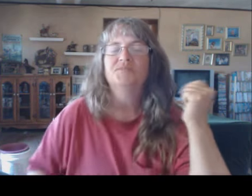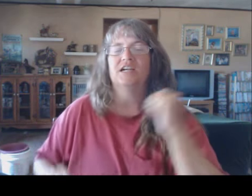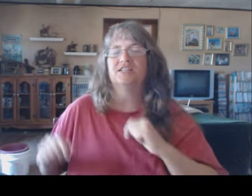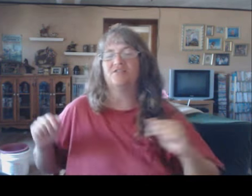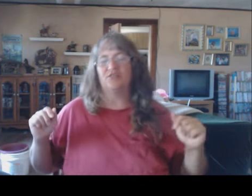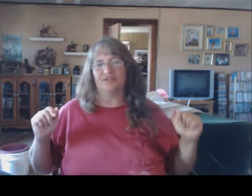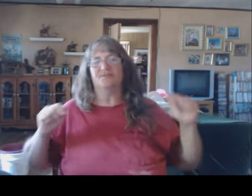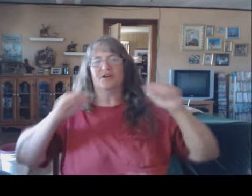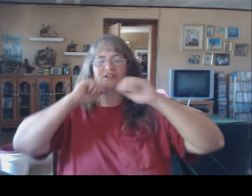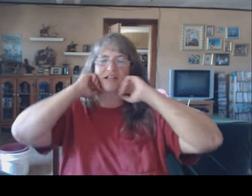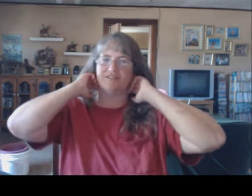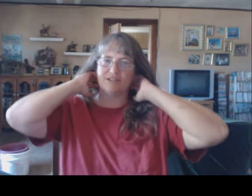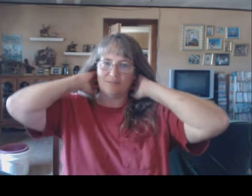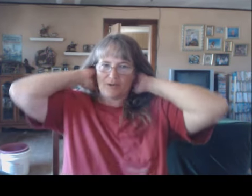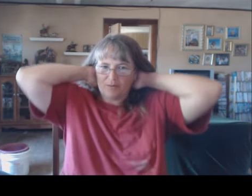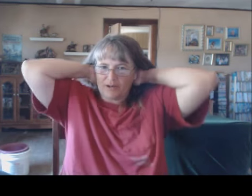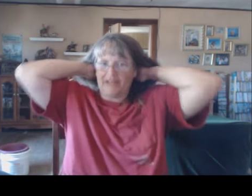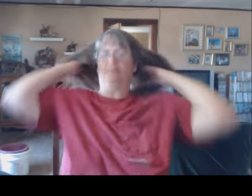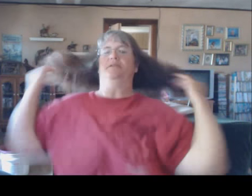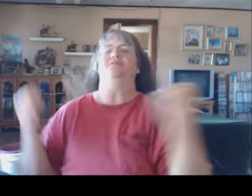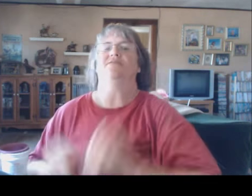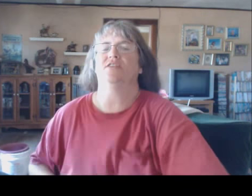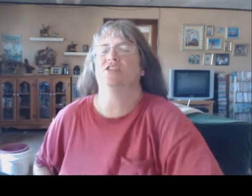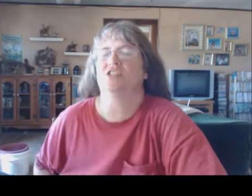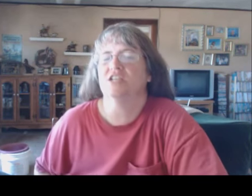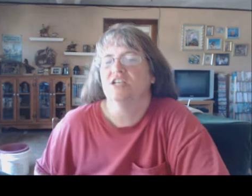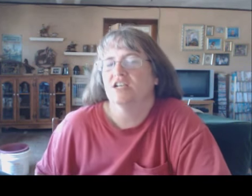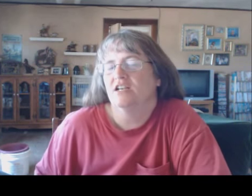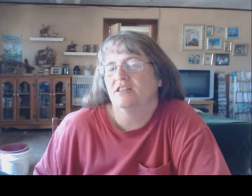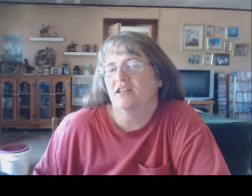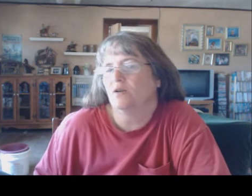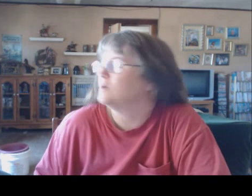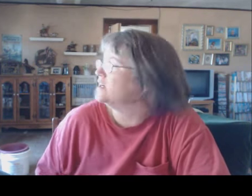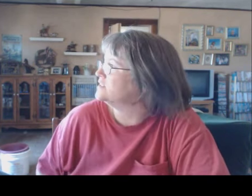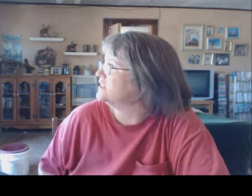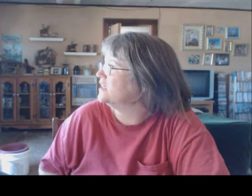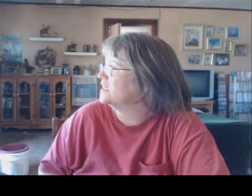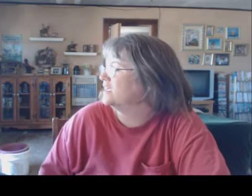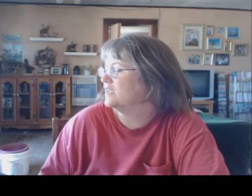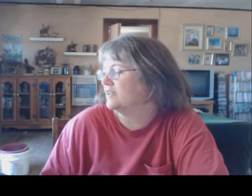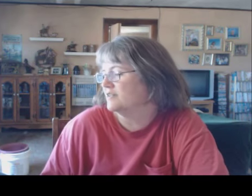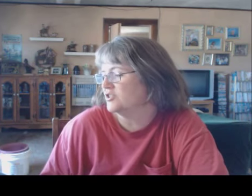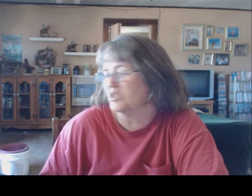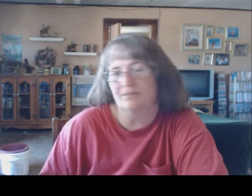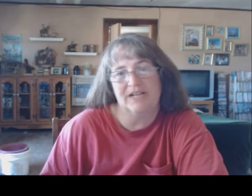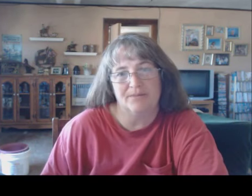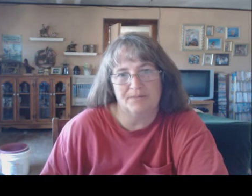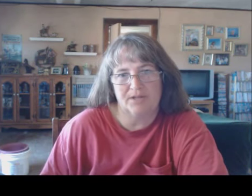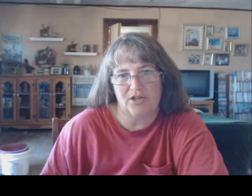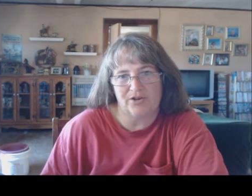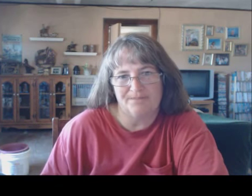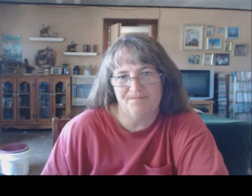I just have one little mark left. But, what happened? First, there was a gentleman helping me load him.